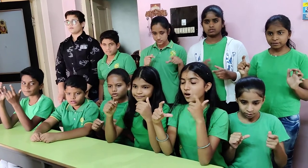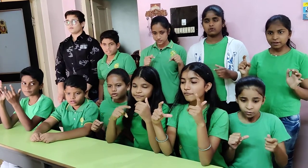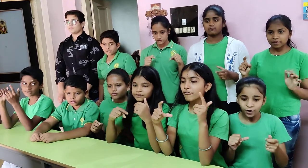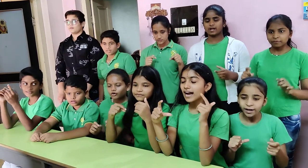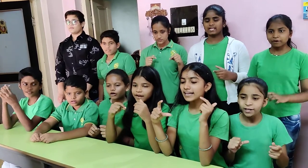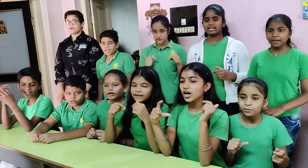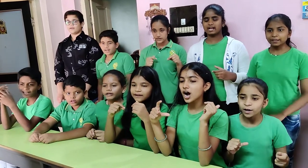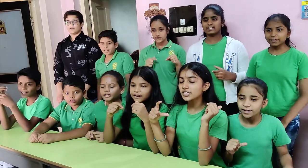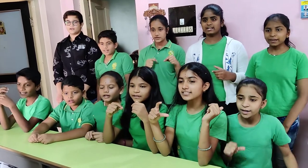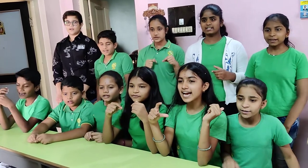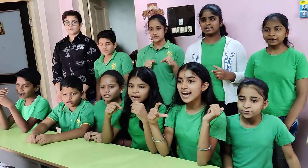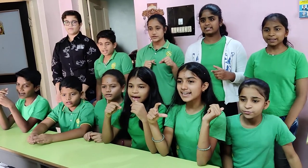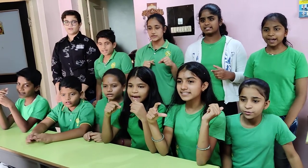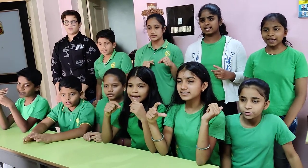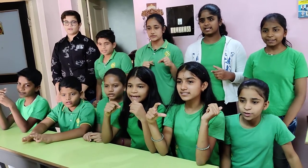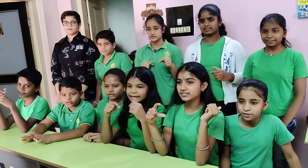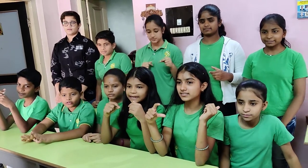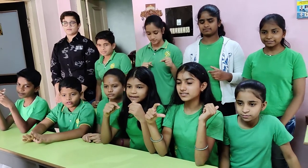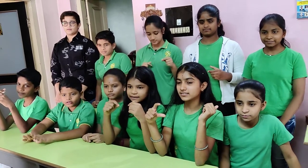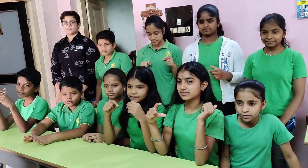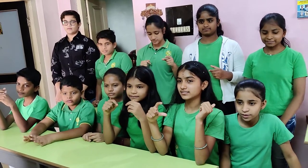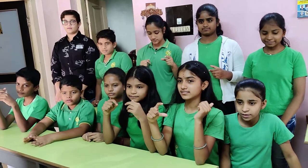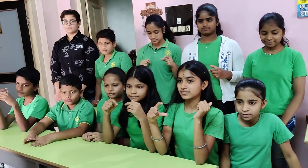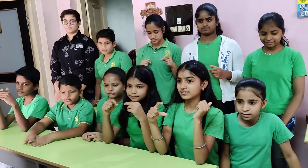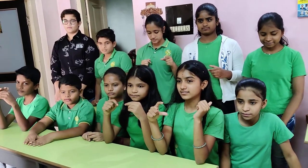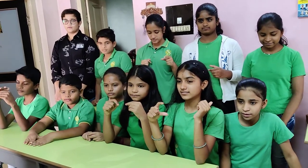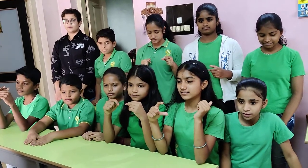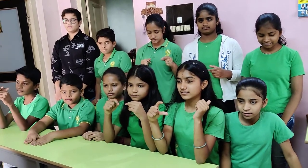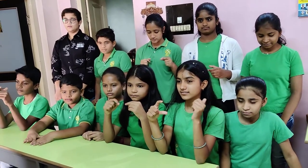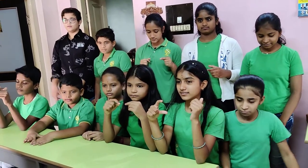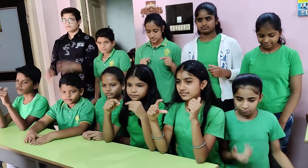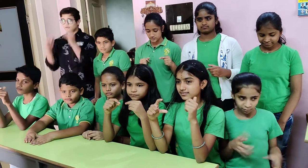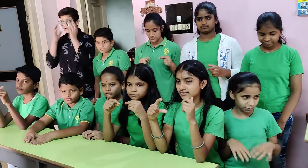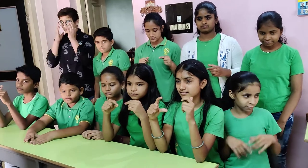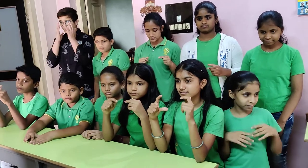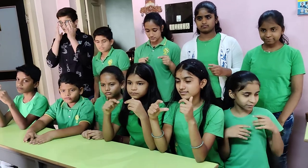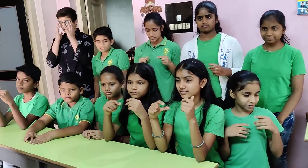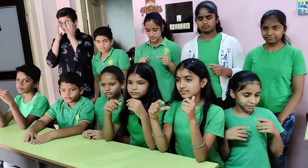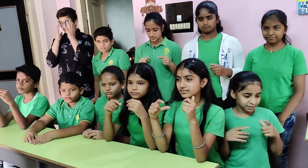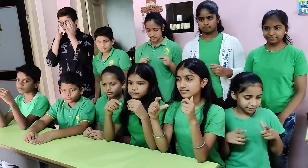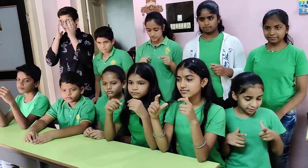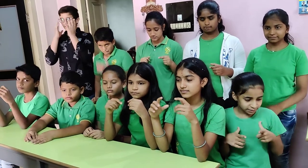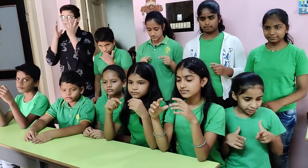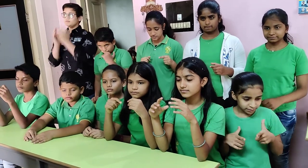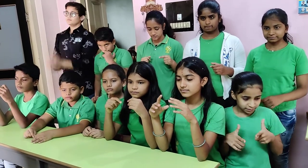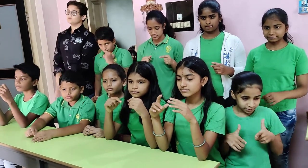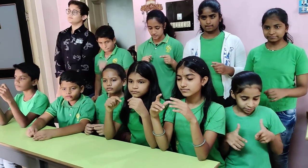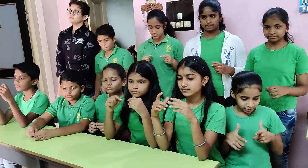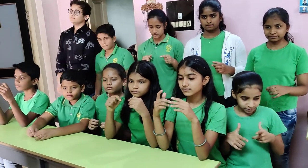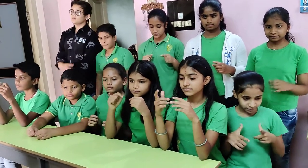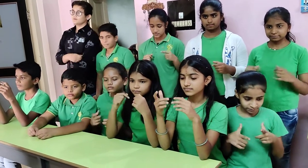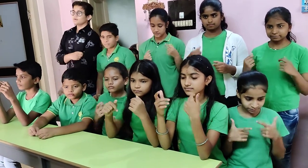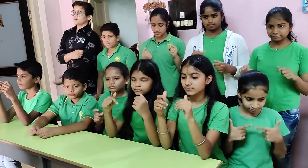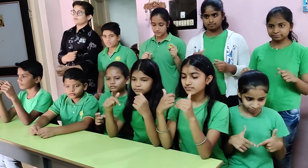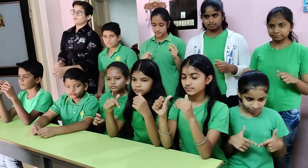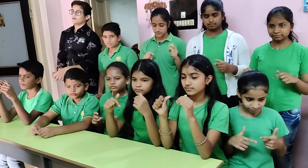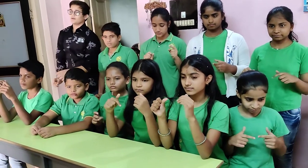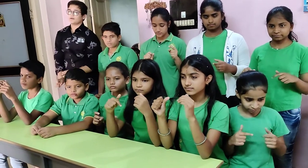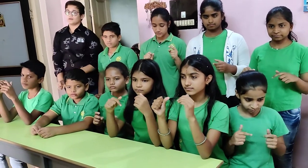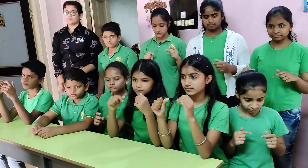5, 0, 4. Very good. 5, 0, 9. Correct answer. Next sum. 12, 75,